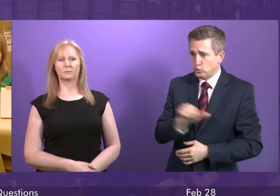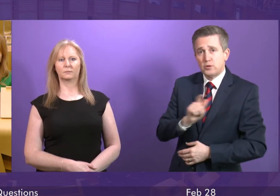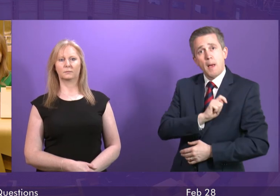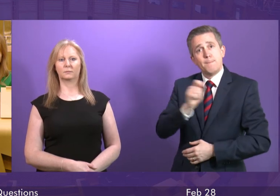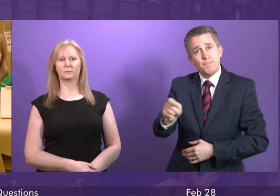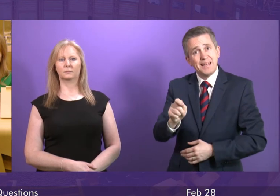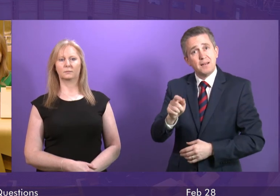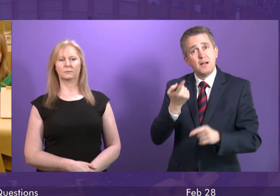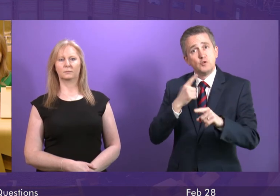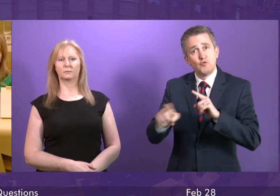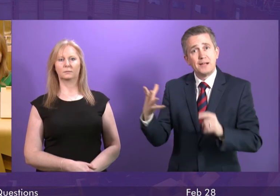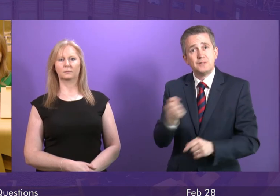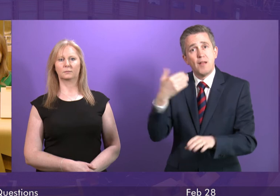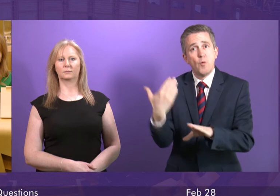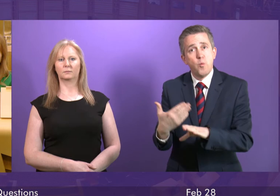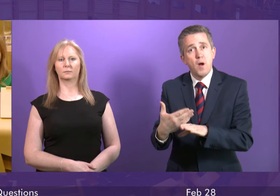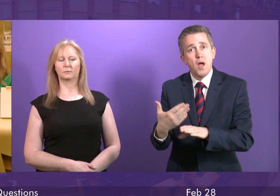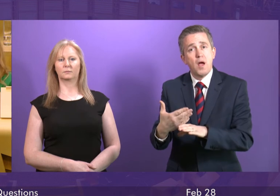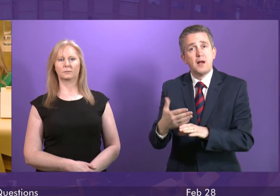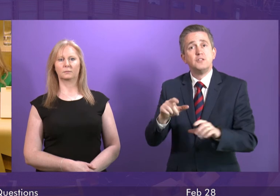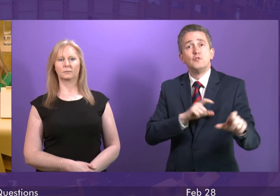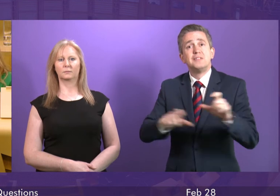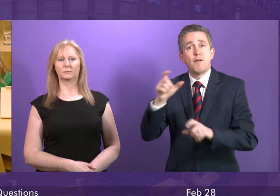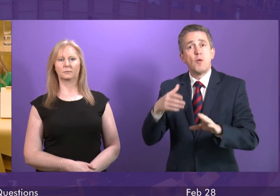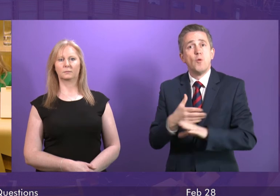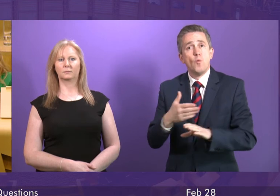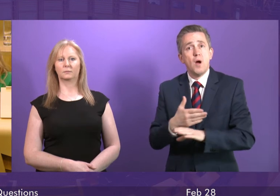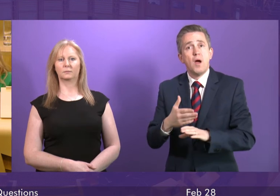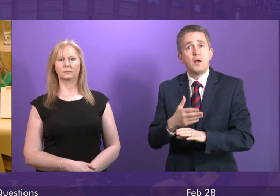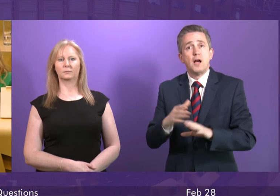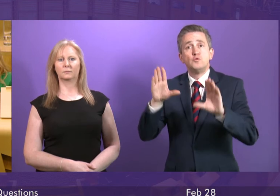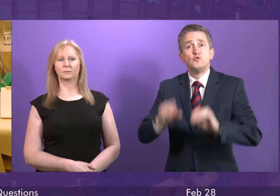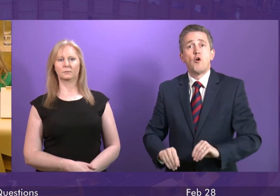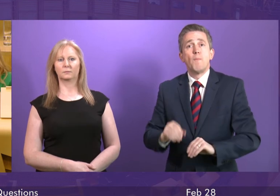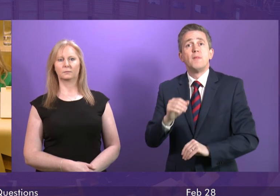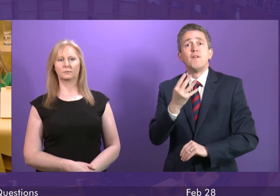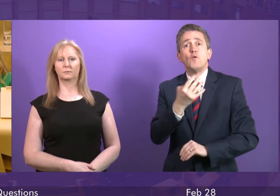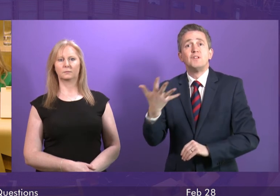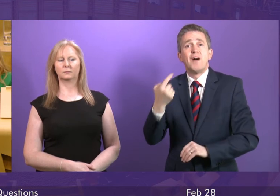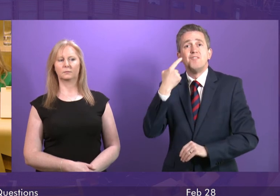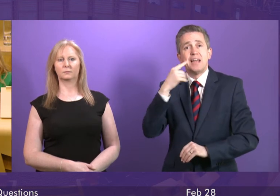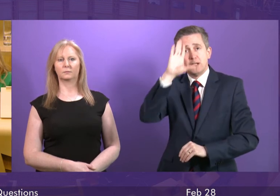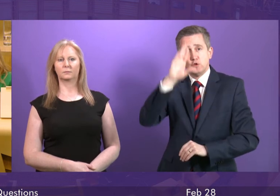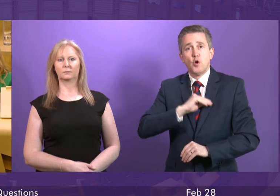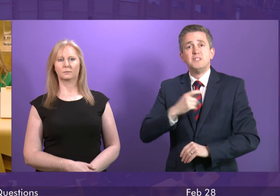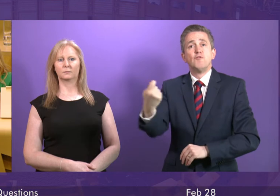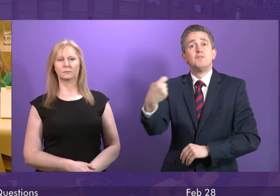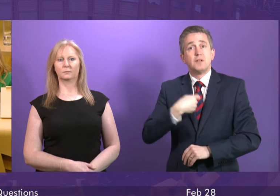to seek to bring to Springburn Yard, to halt the 45-day notices and threats of redundancy, and to offer hope to my constituents,